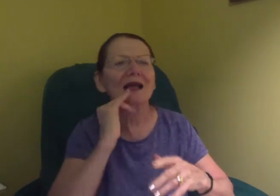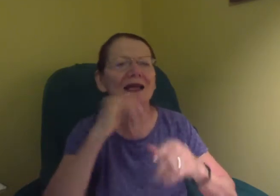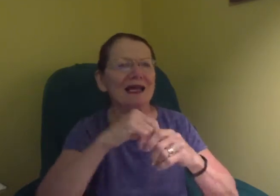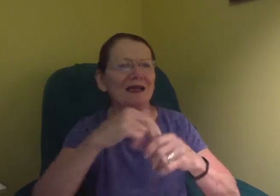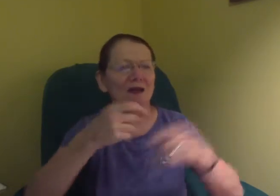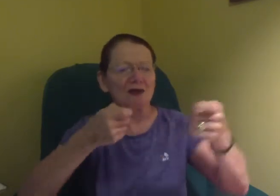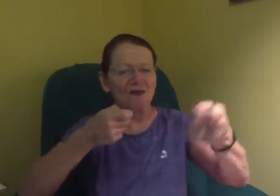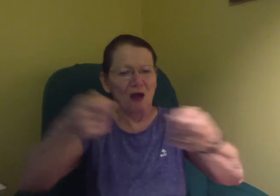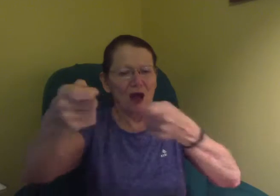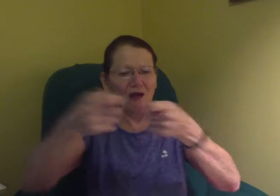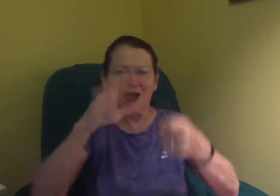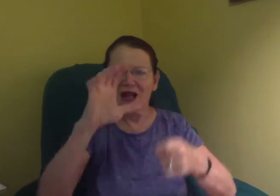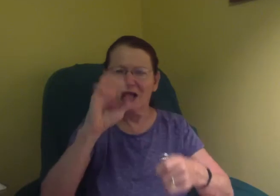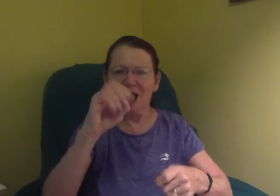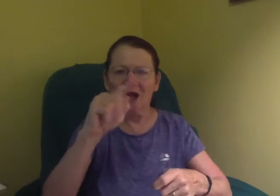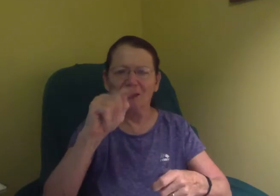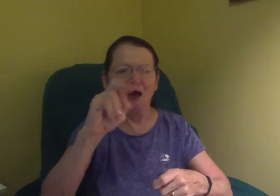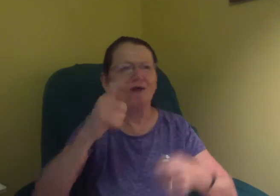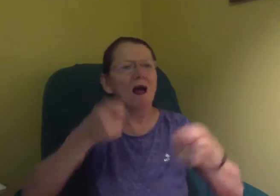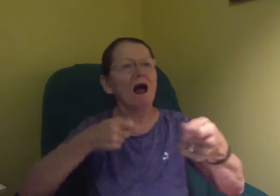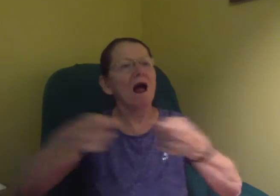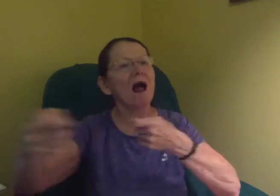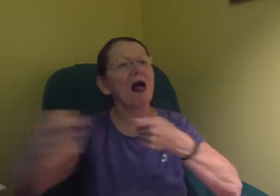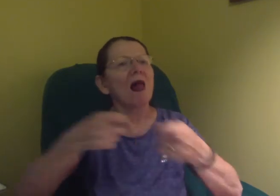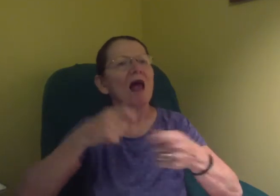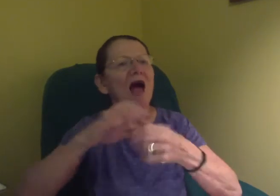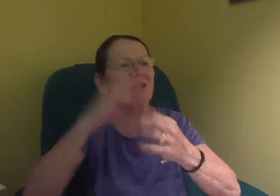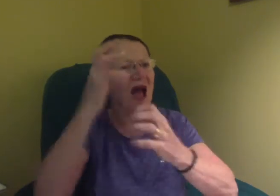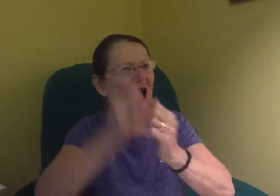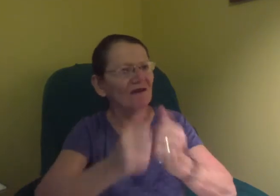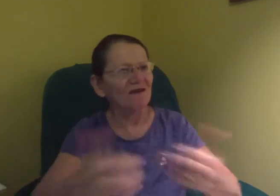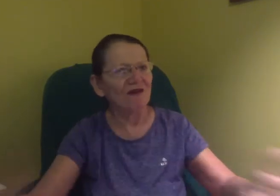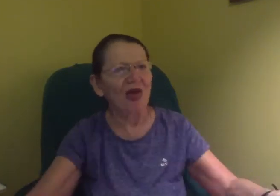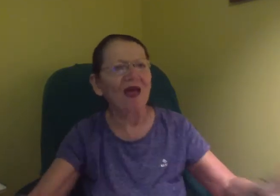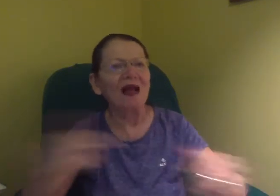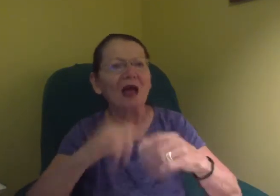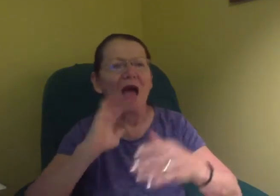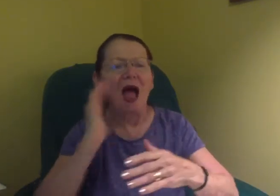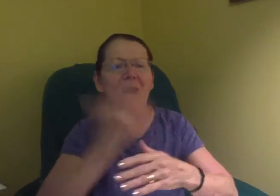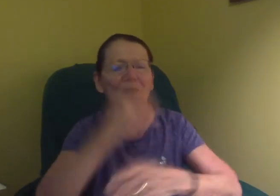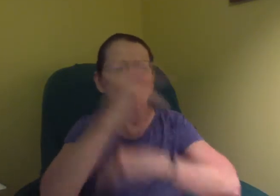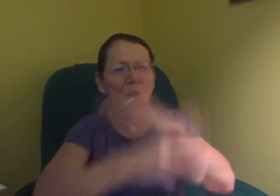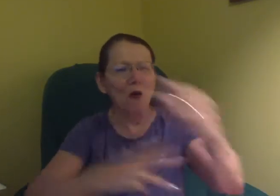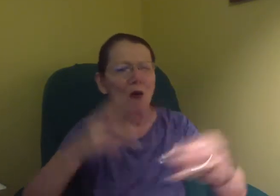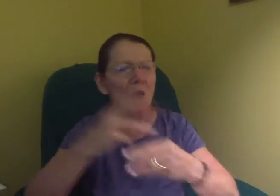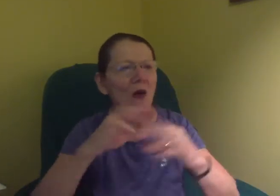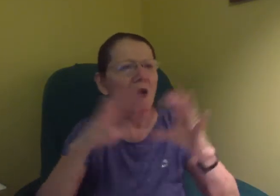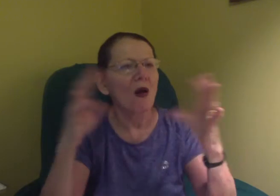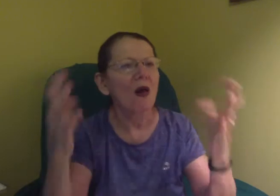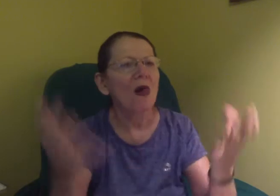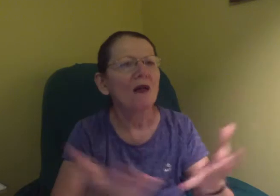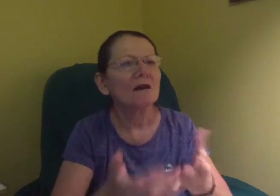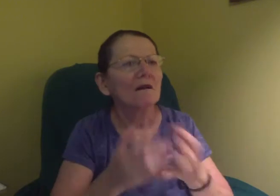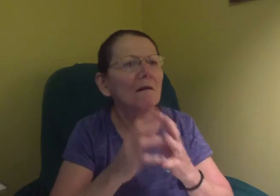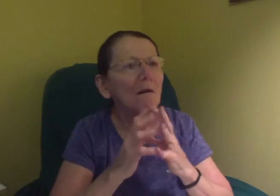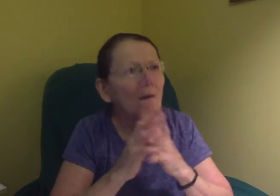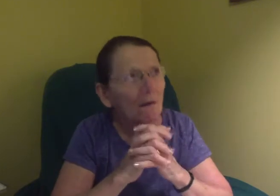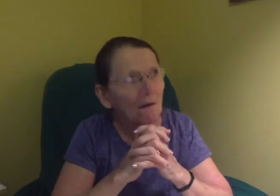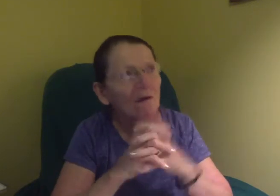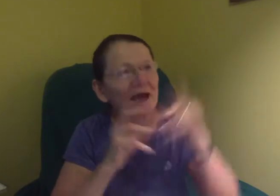out if I